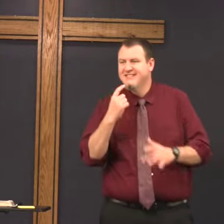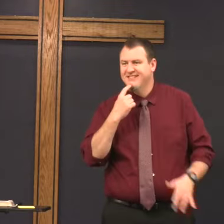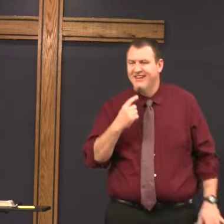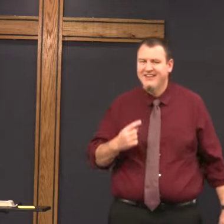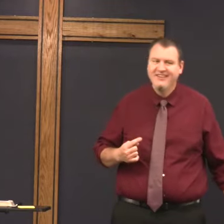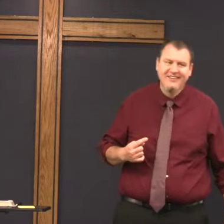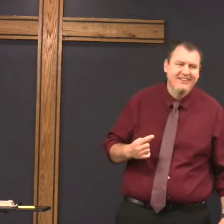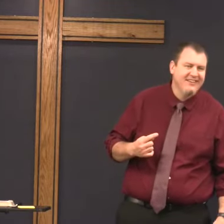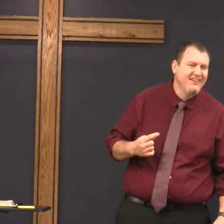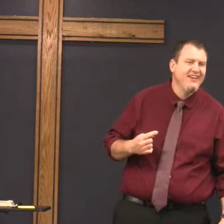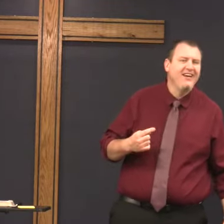Jesus said,